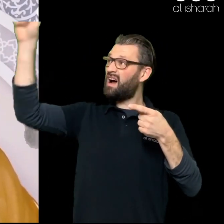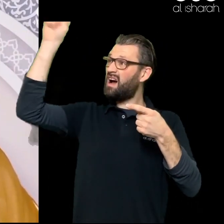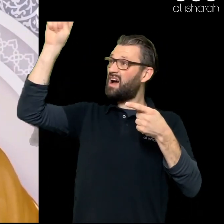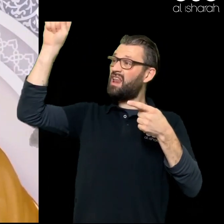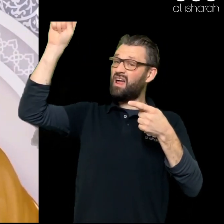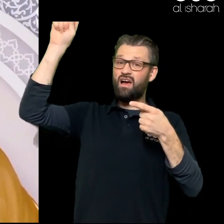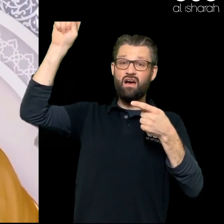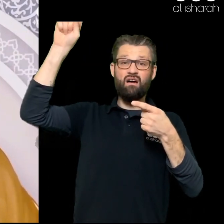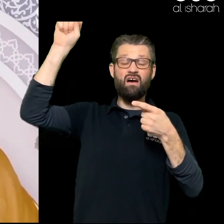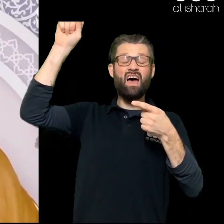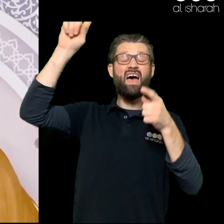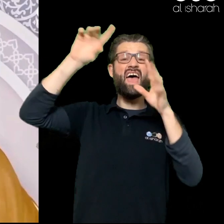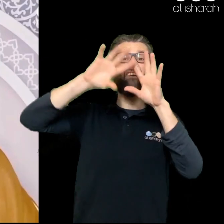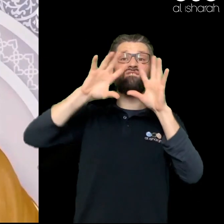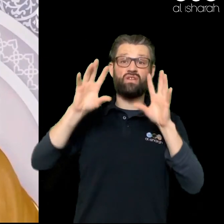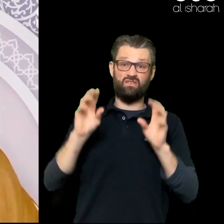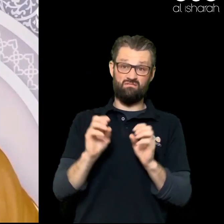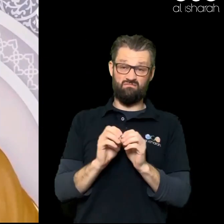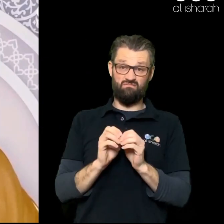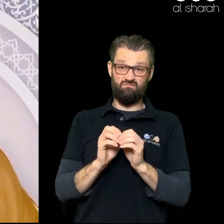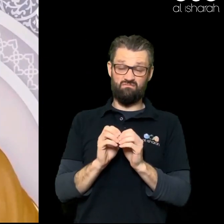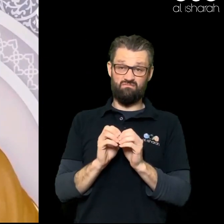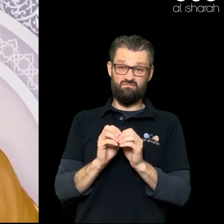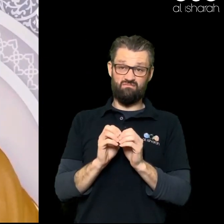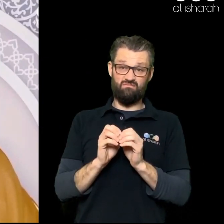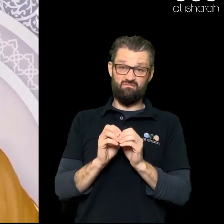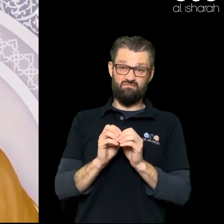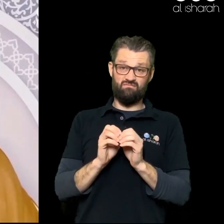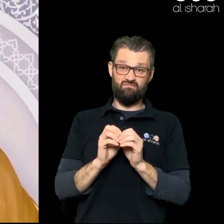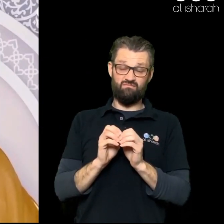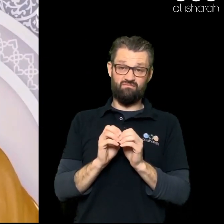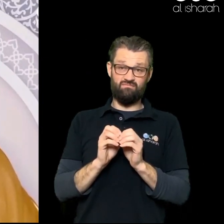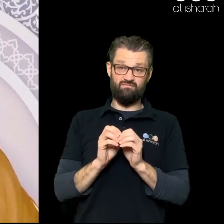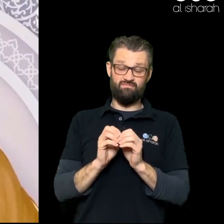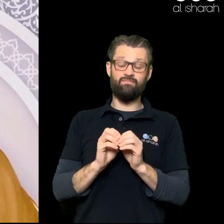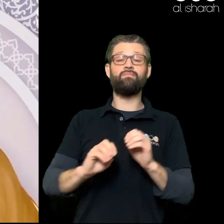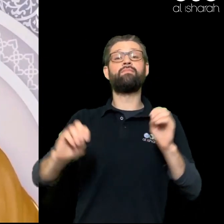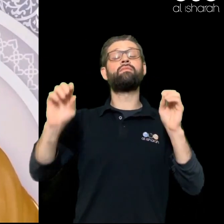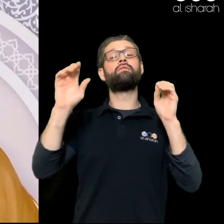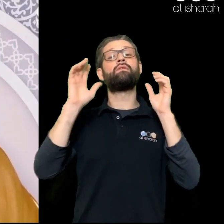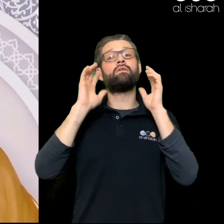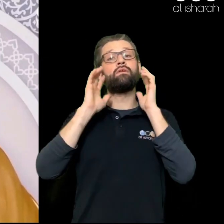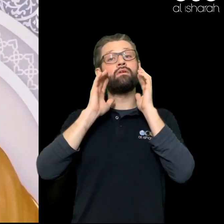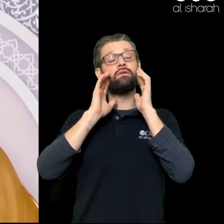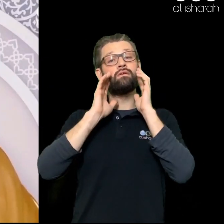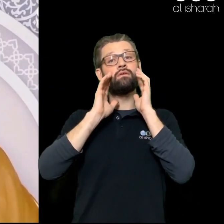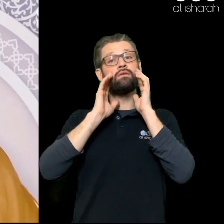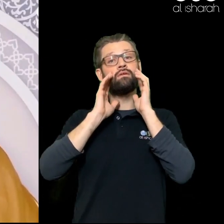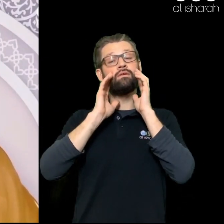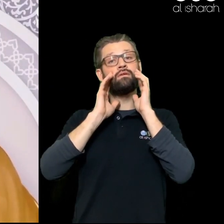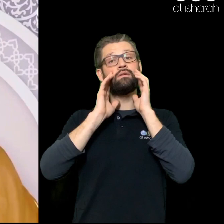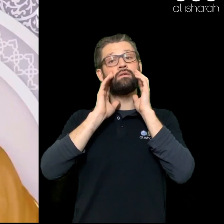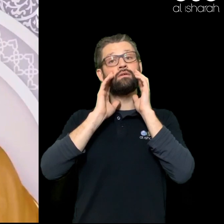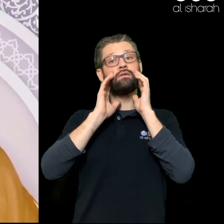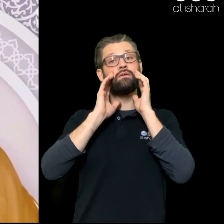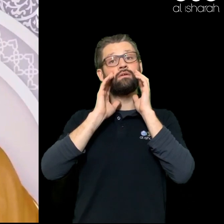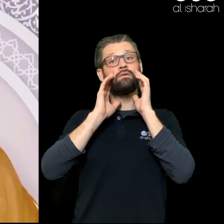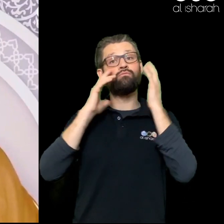conditions At all times All situations Every time Subhanallah So what is the remembrance of Allah